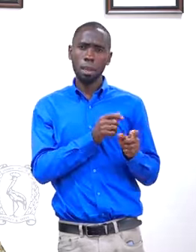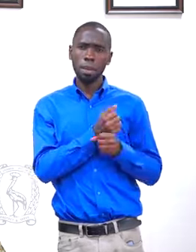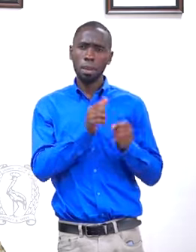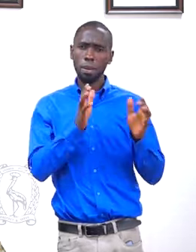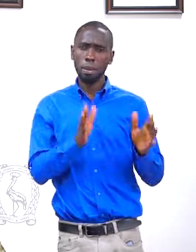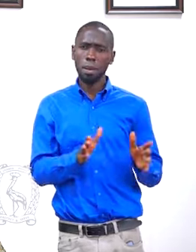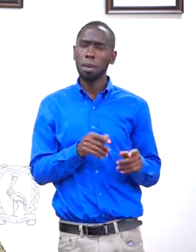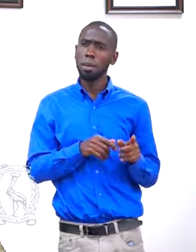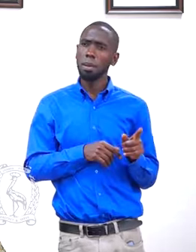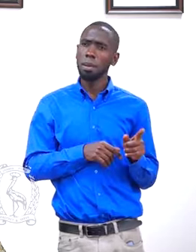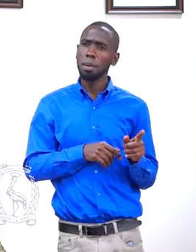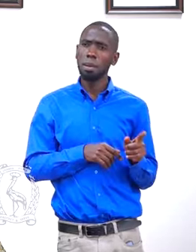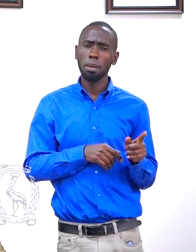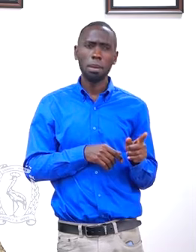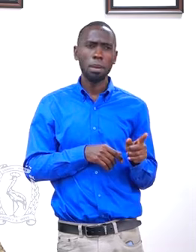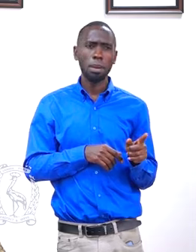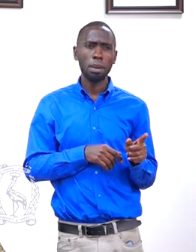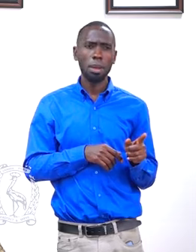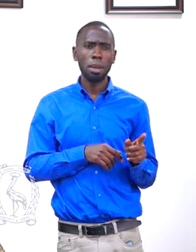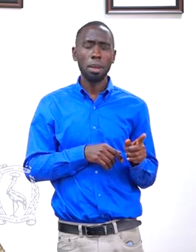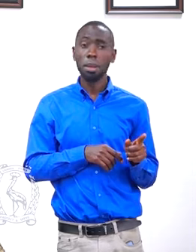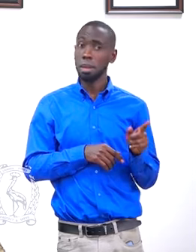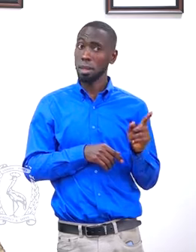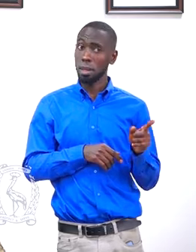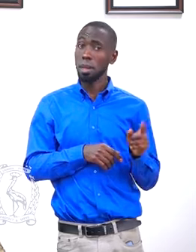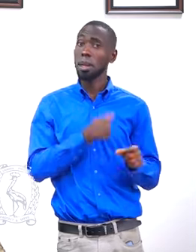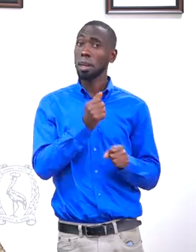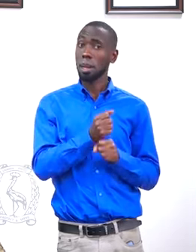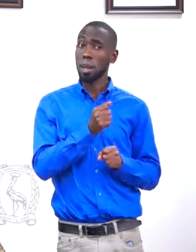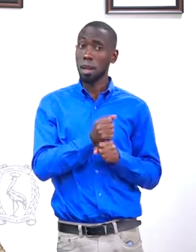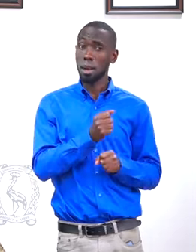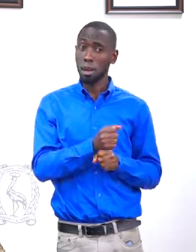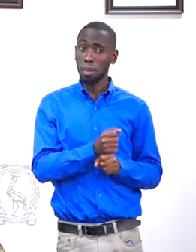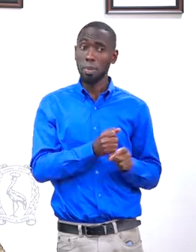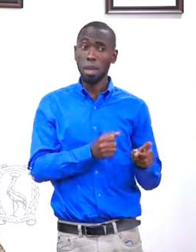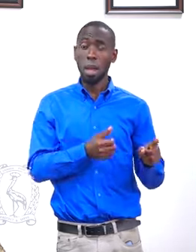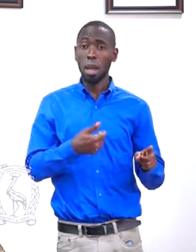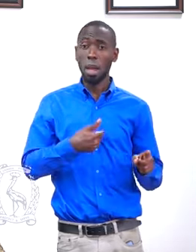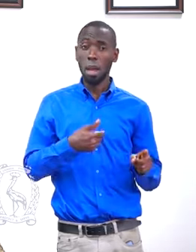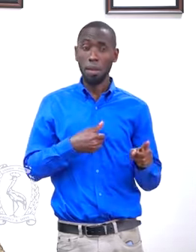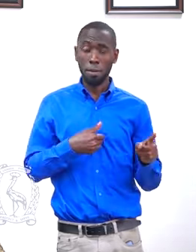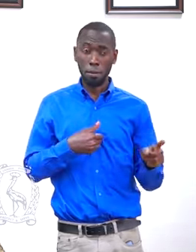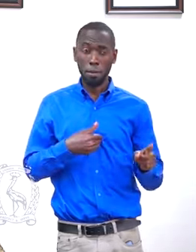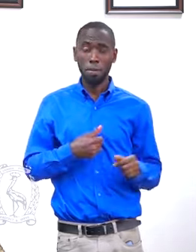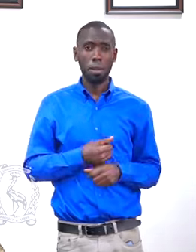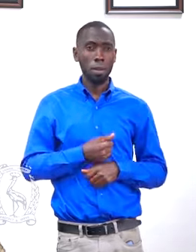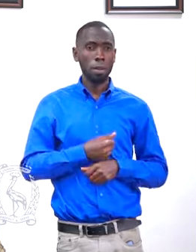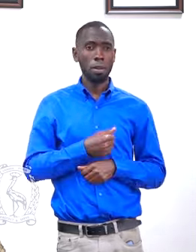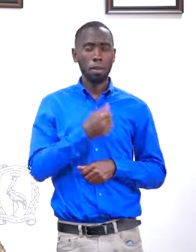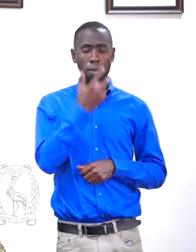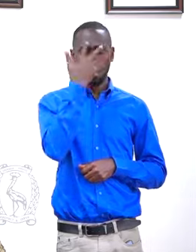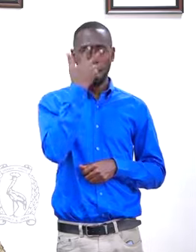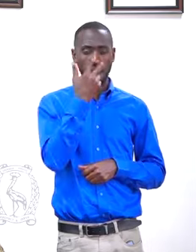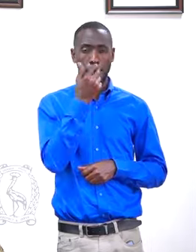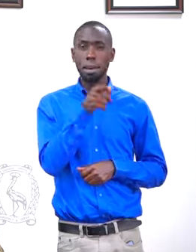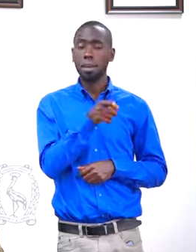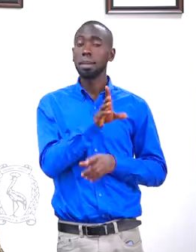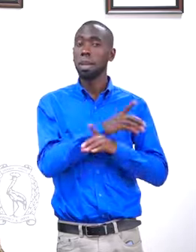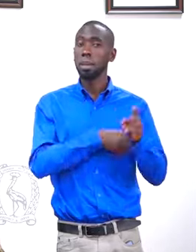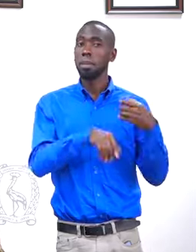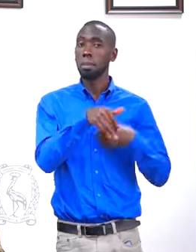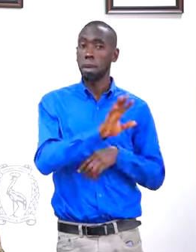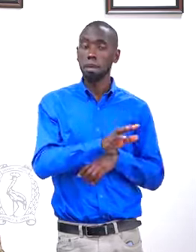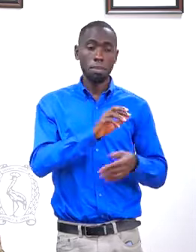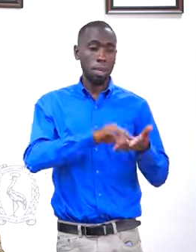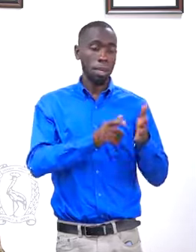a visual impairment that during the day